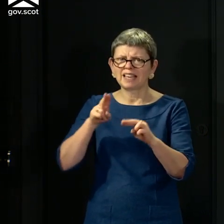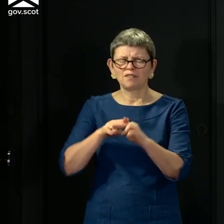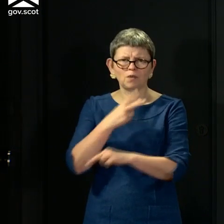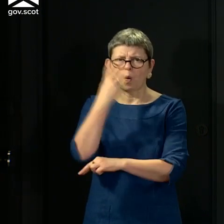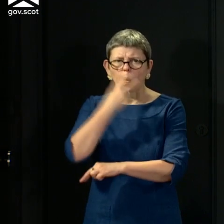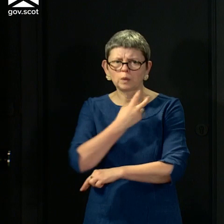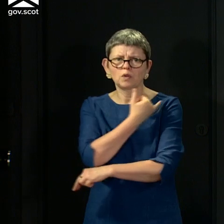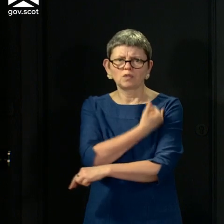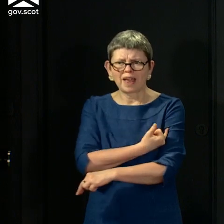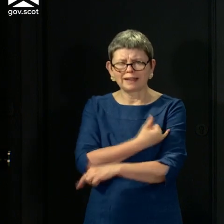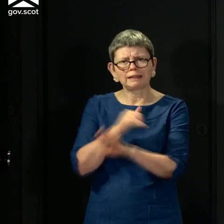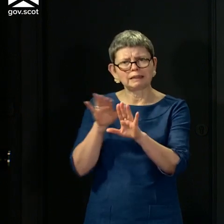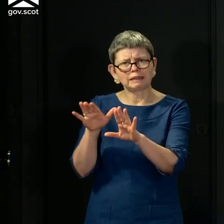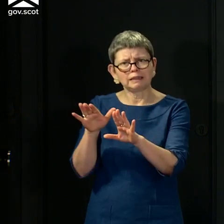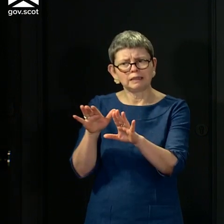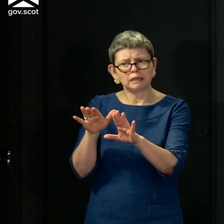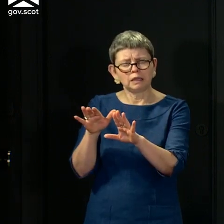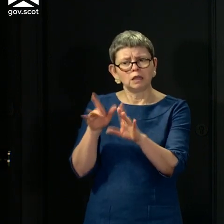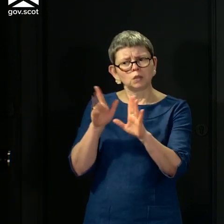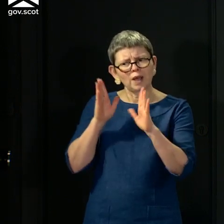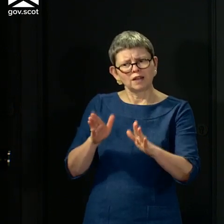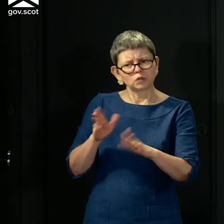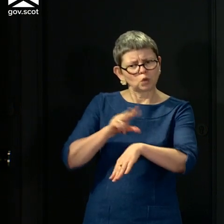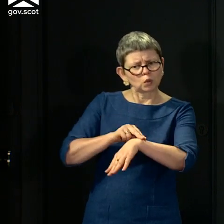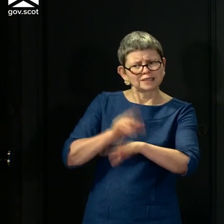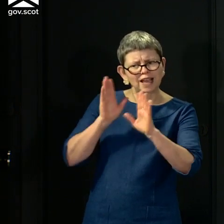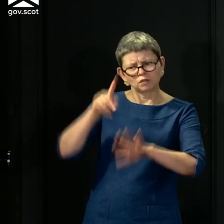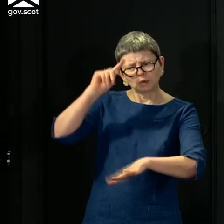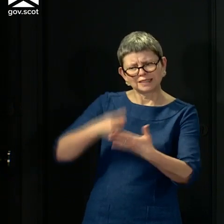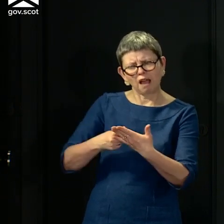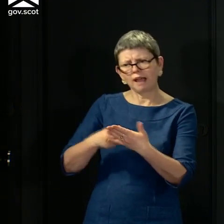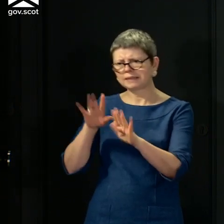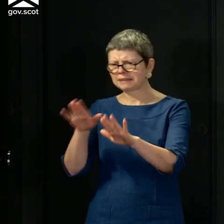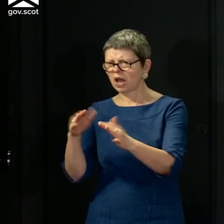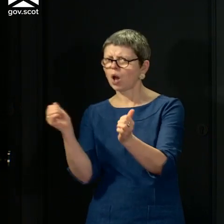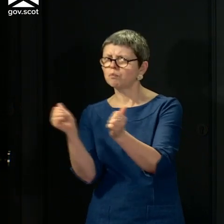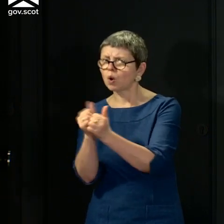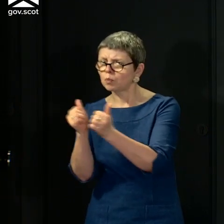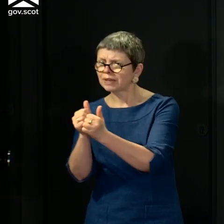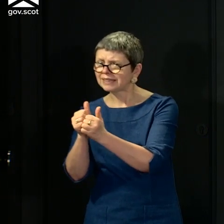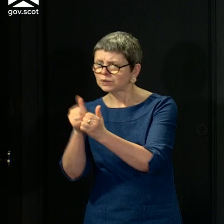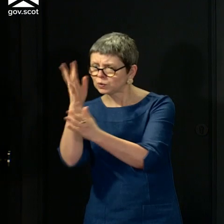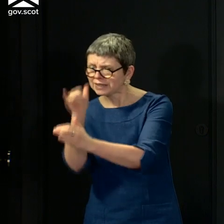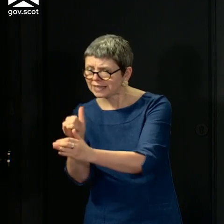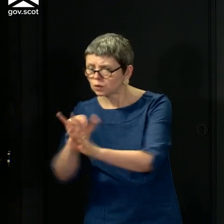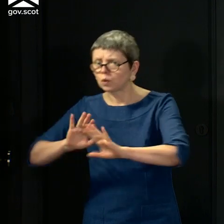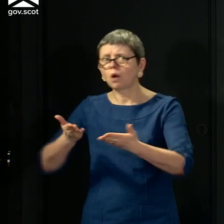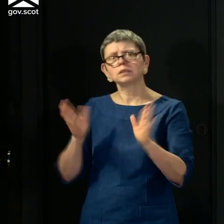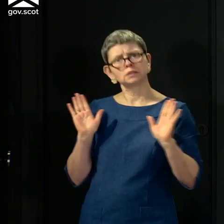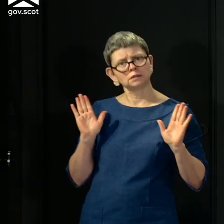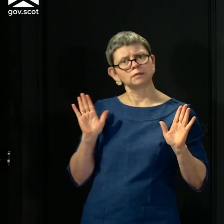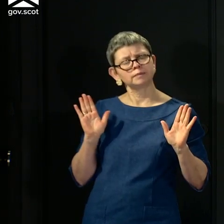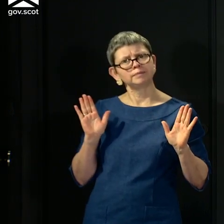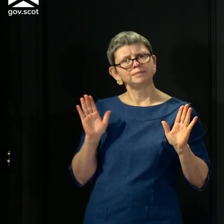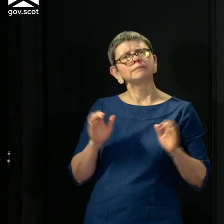there presumably has to be some clinical judgment about whether that is an appropriate and a necessary thing to do. So I think it's really